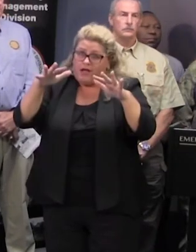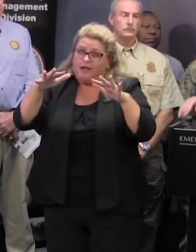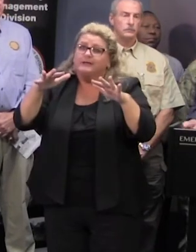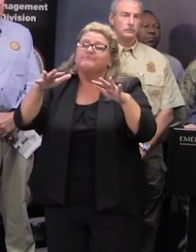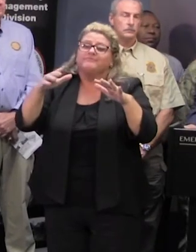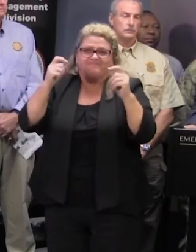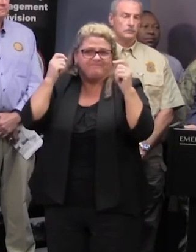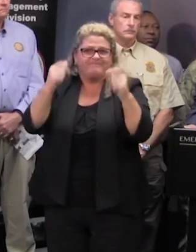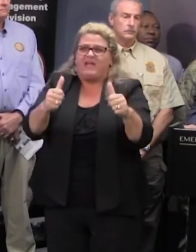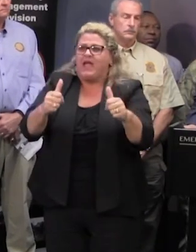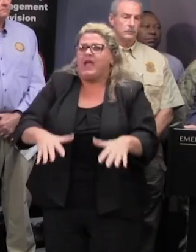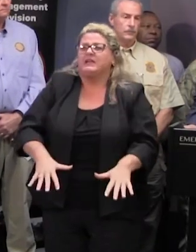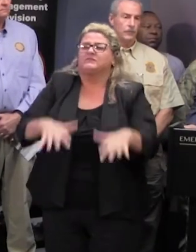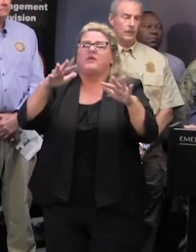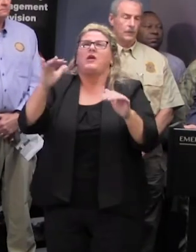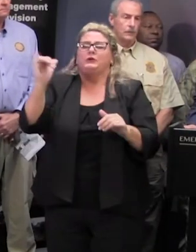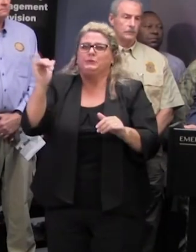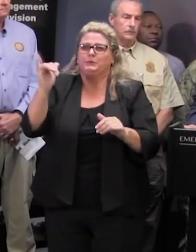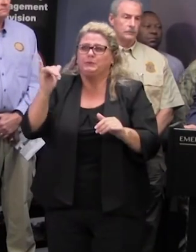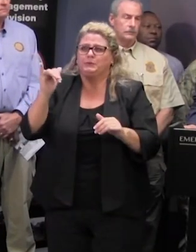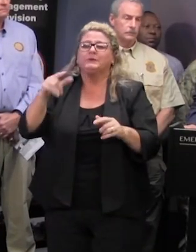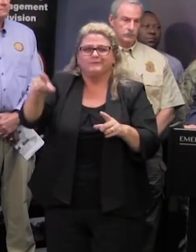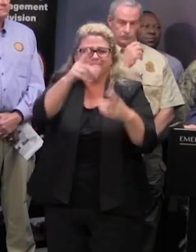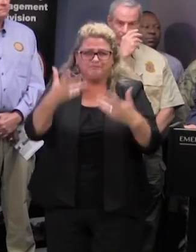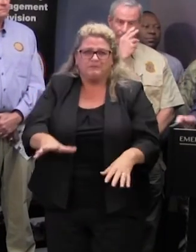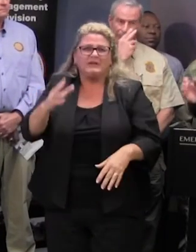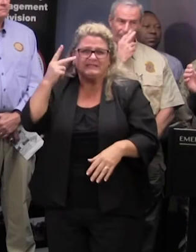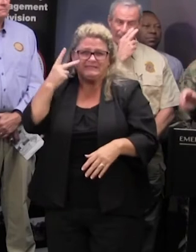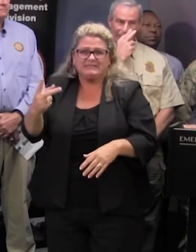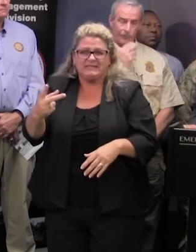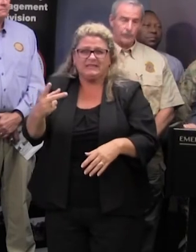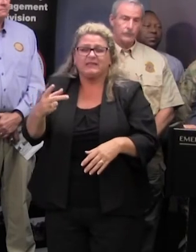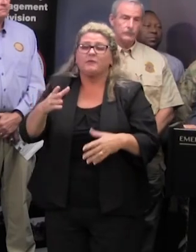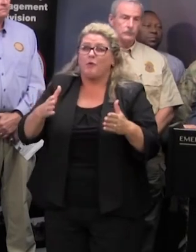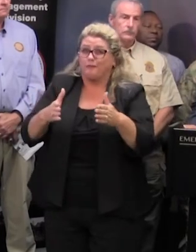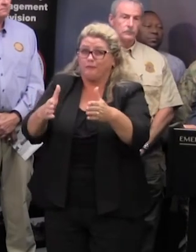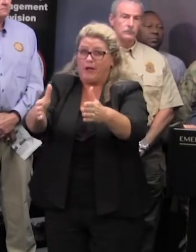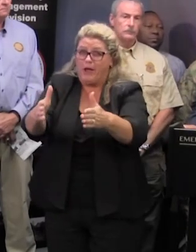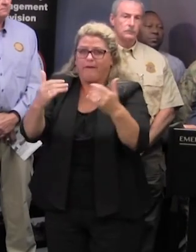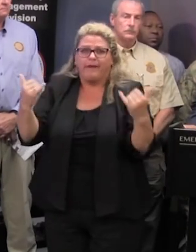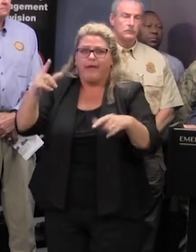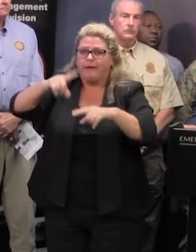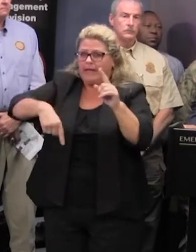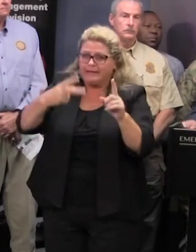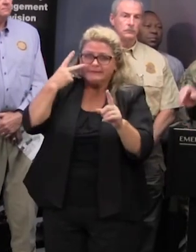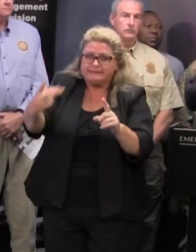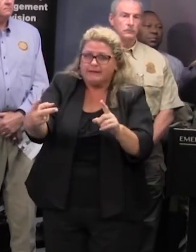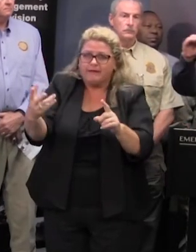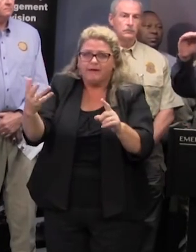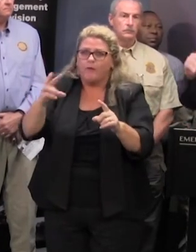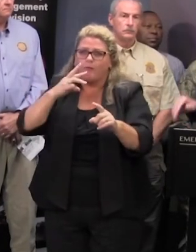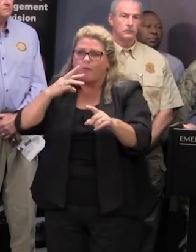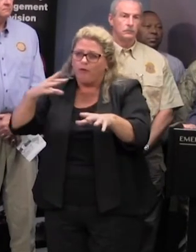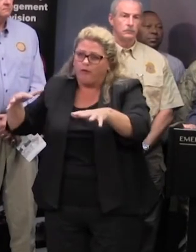lot of flash flooding as you already know of course and you've experienced that and by the way that's washed out a lot of roads and again you can't tell if the road's washed out